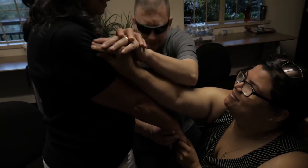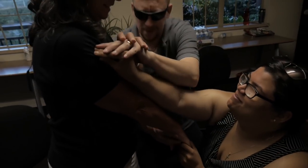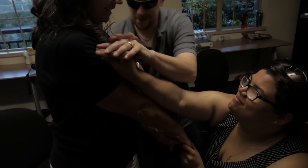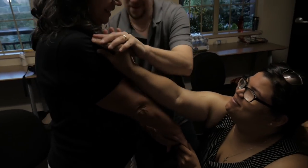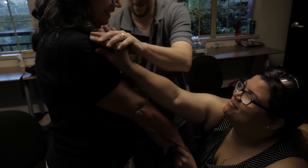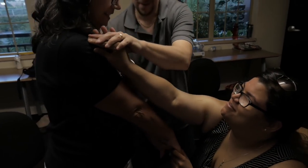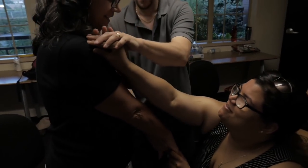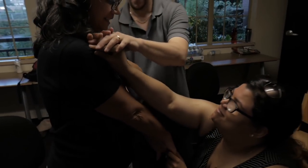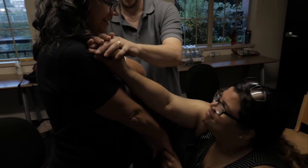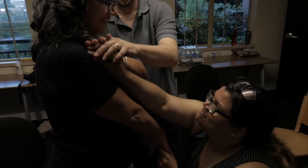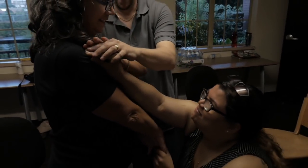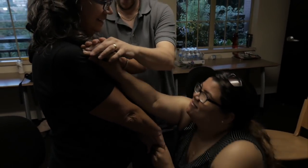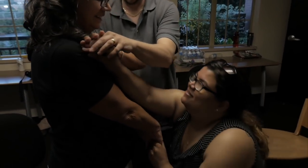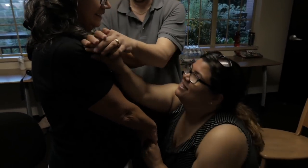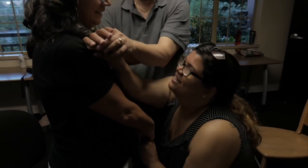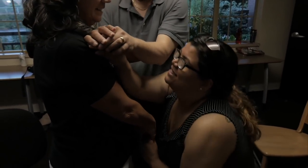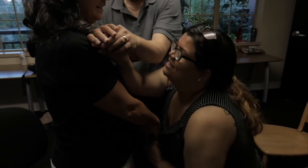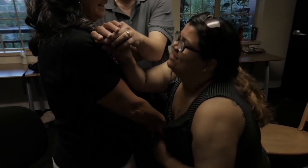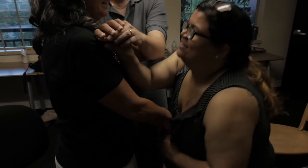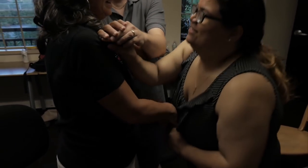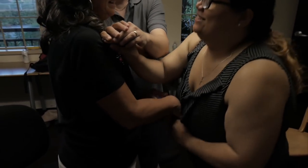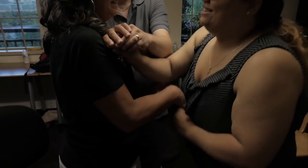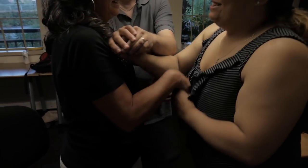the complex metaphors of the dialogue through touch.